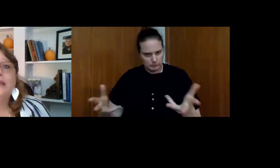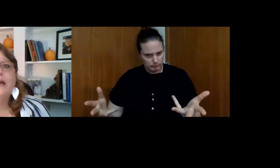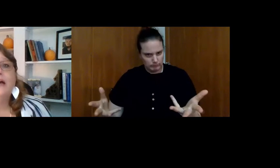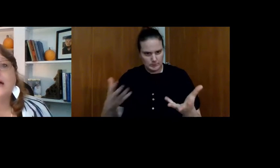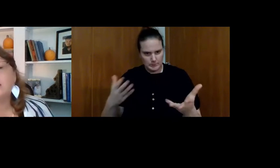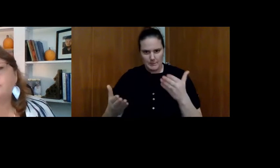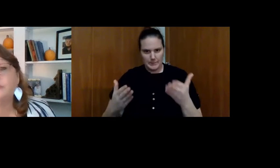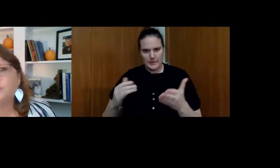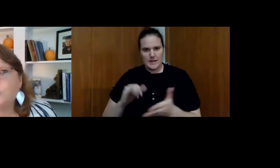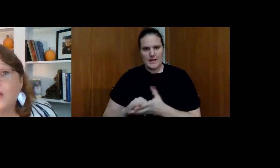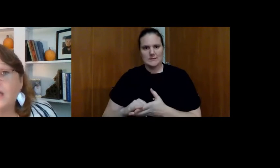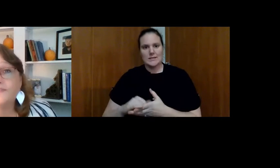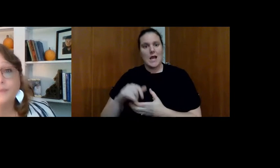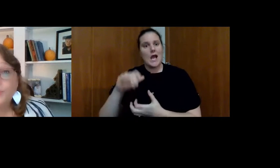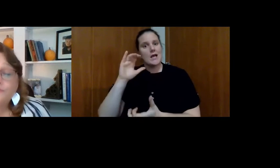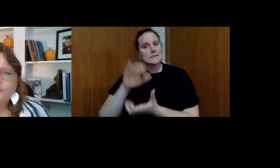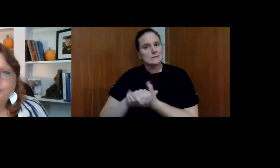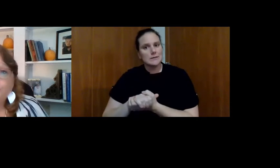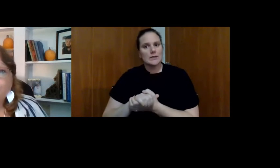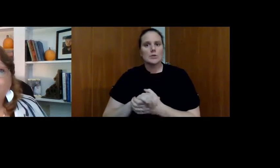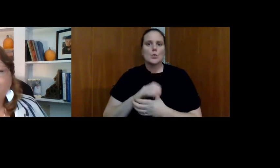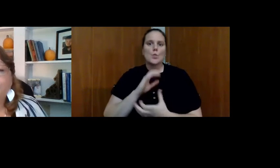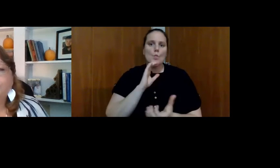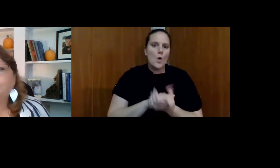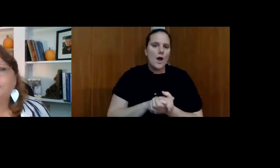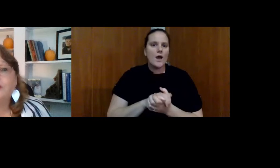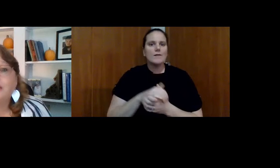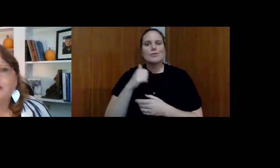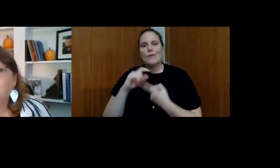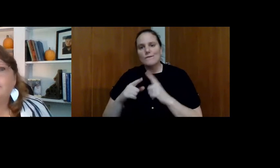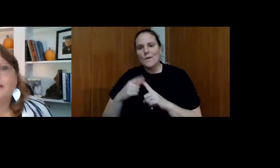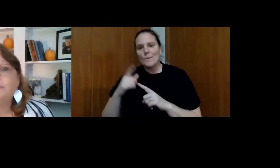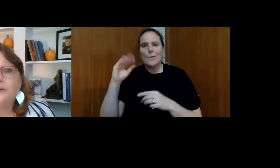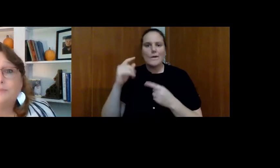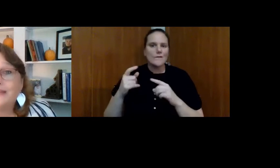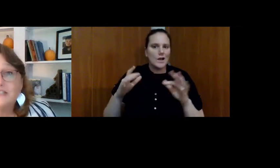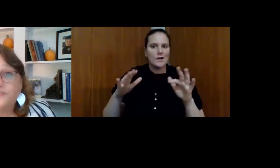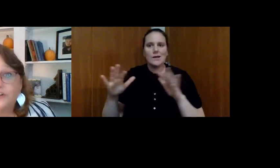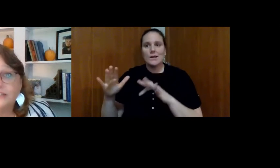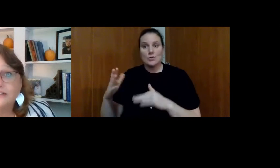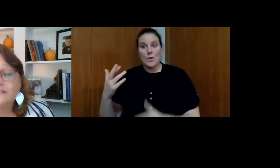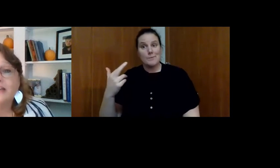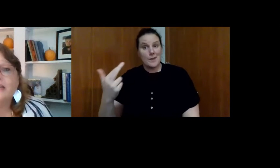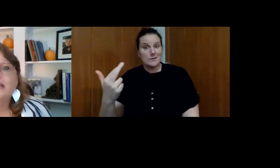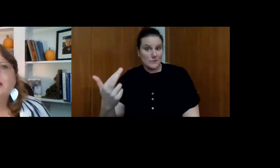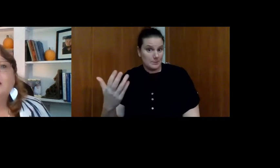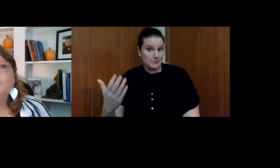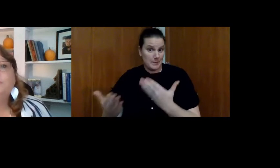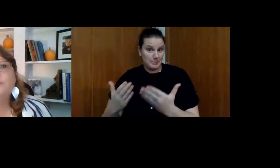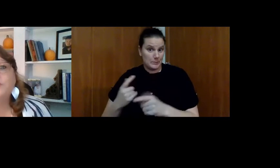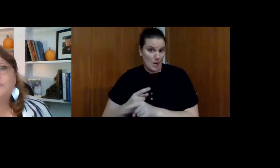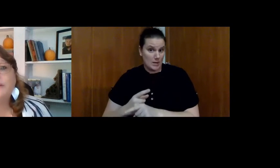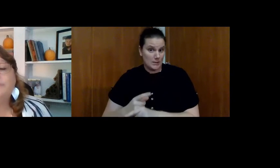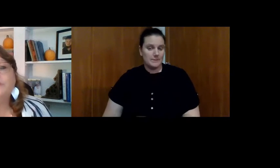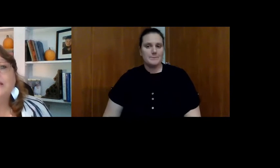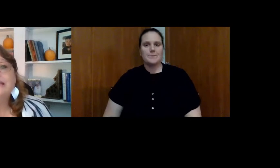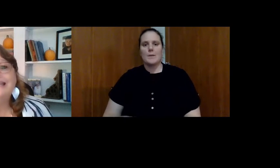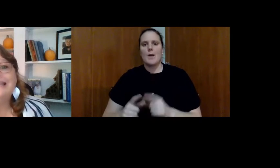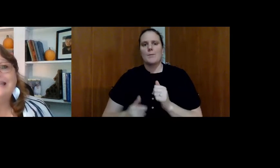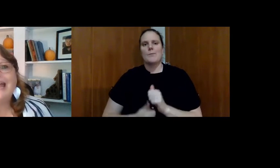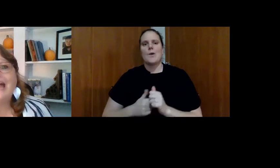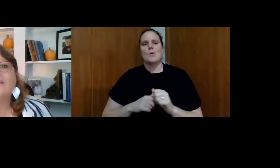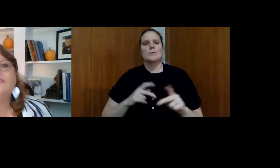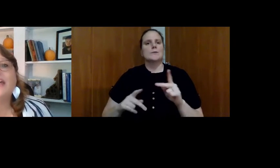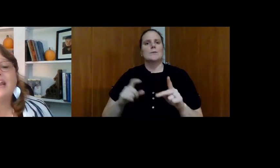might be a husband or a wife, a boyfriend or a girlfriend, or it might be your best friend, right? But most people